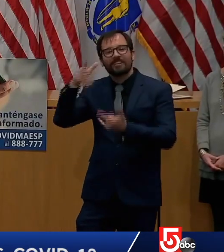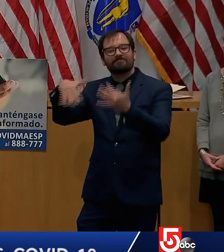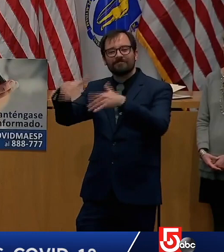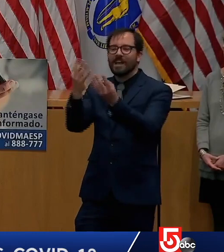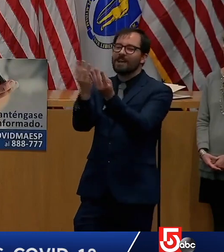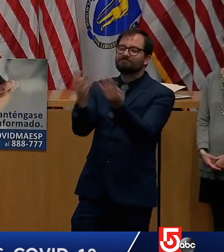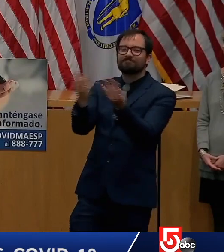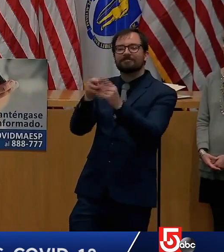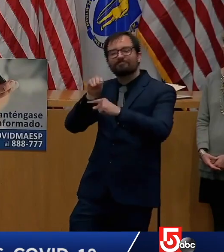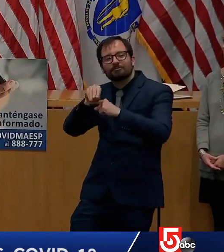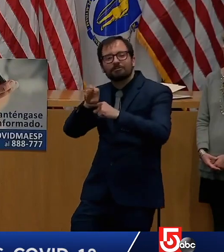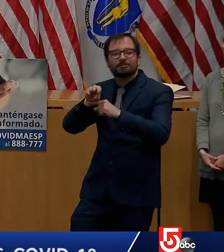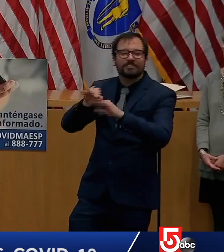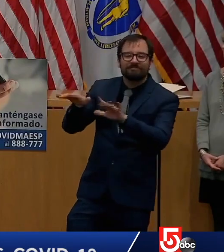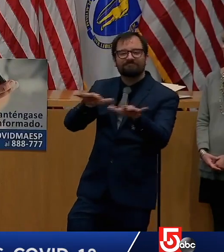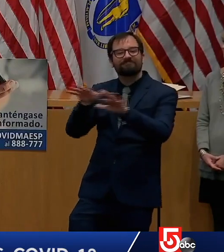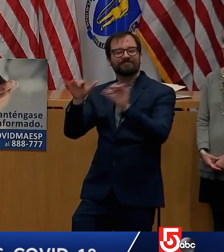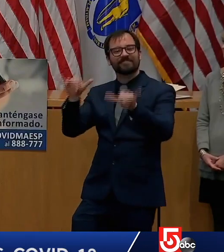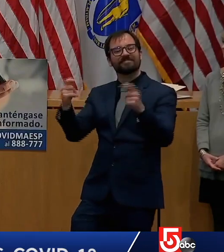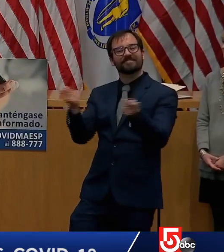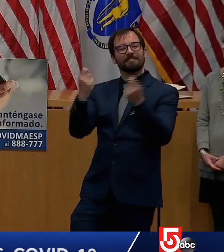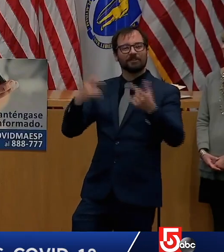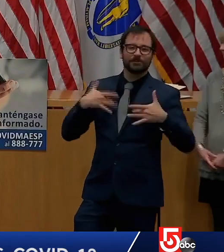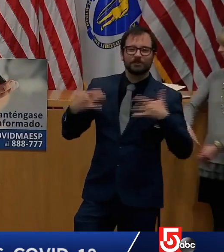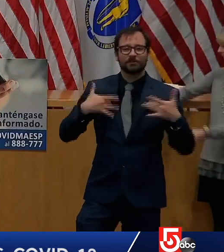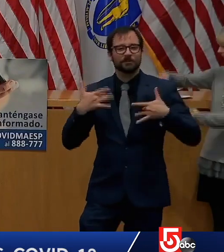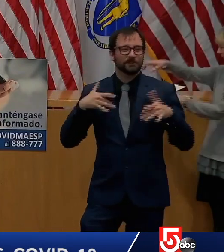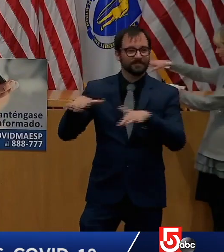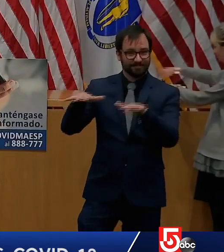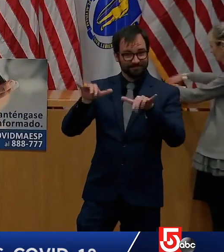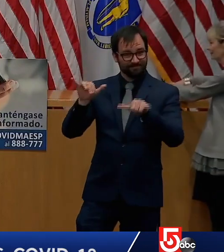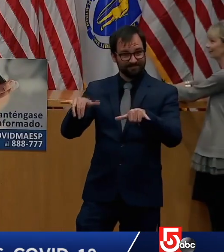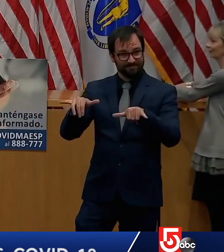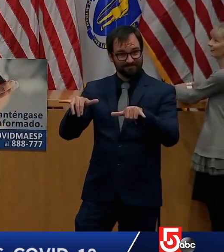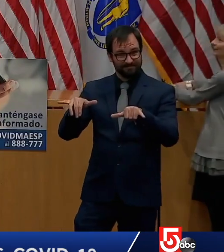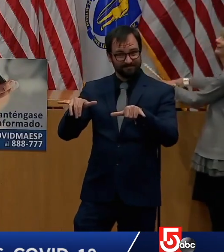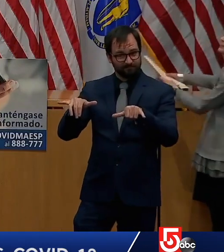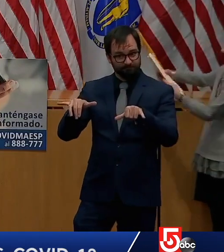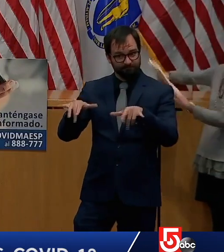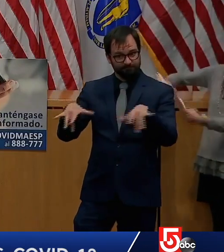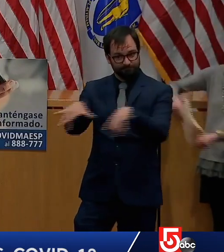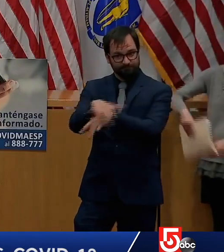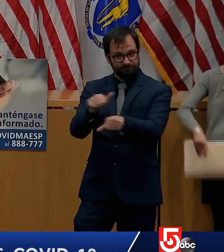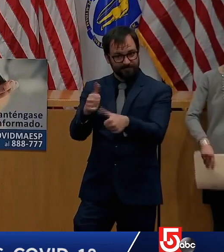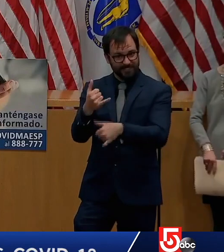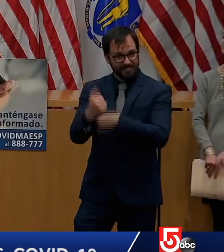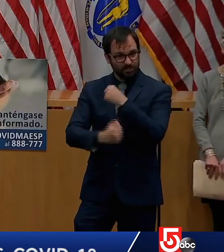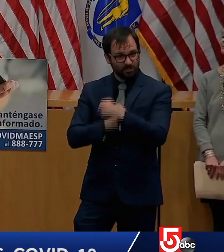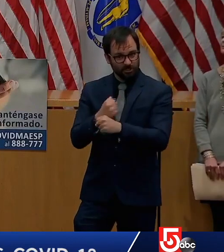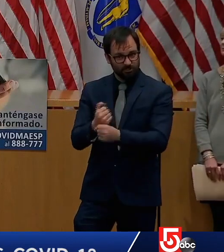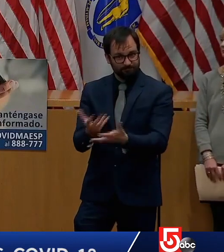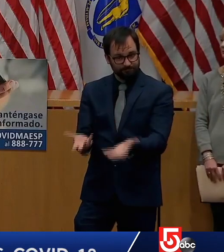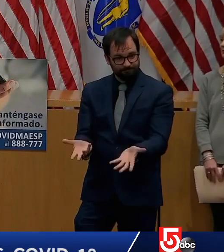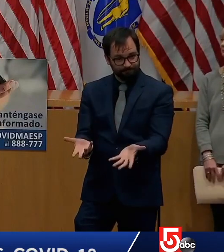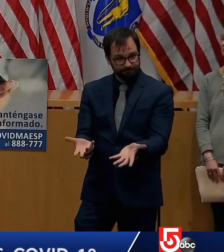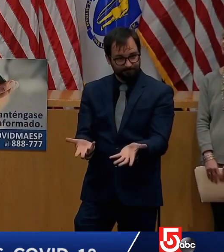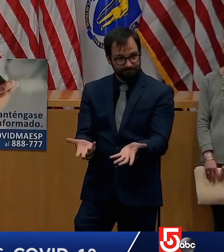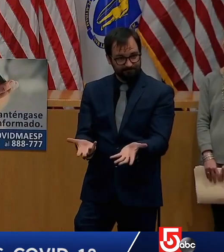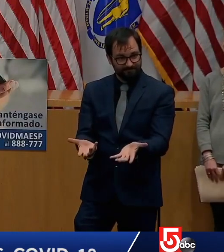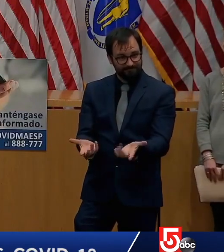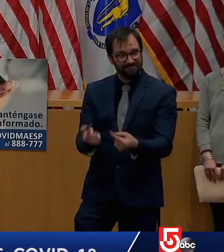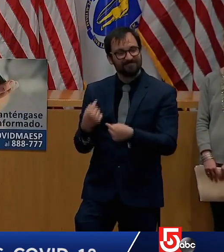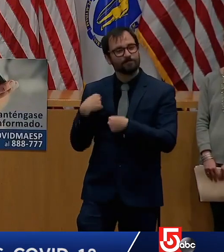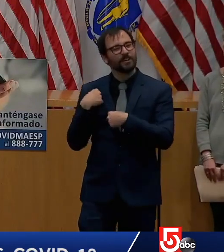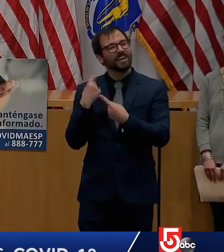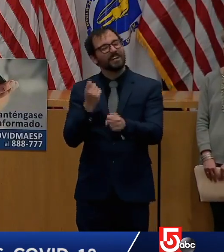And, you know, that's not going to happen this year. The rituals that we've lost will come back. They're going to